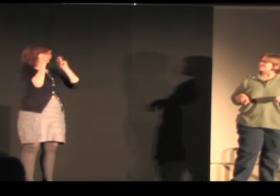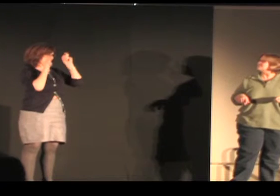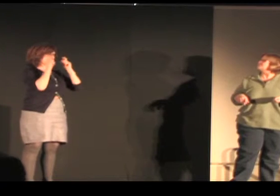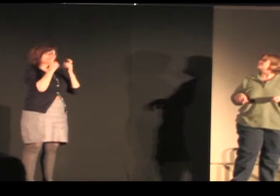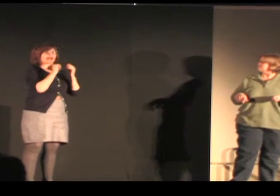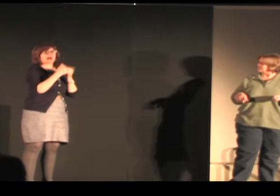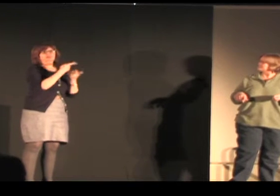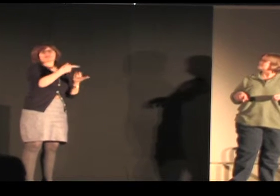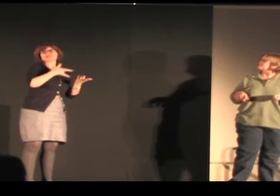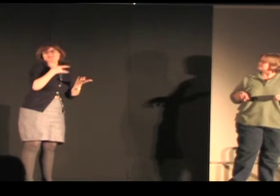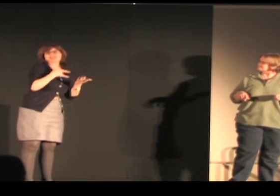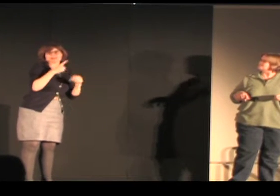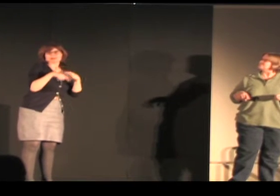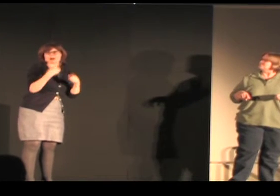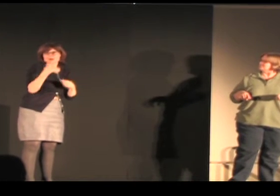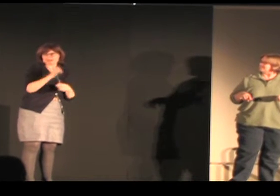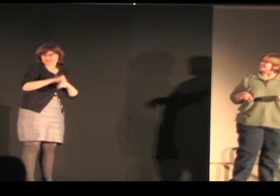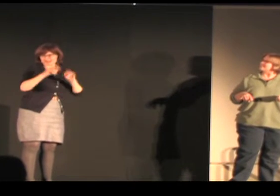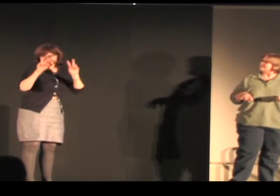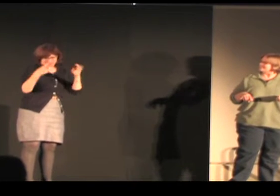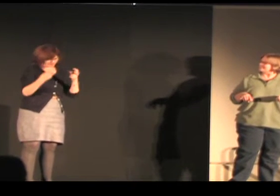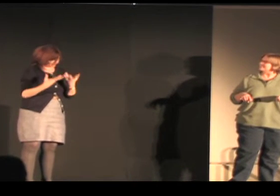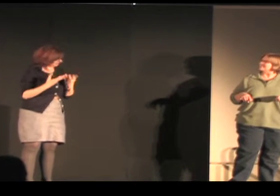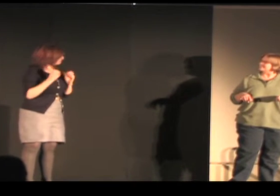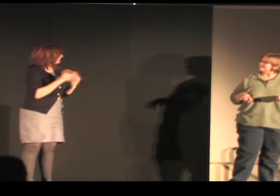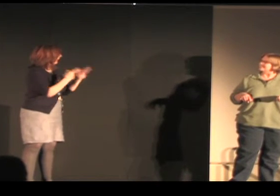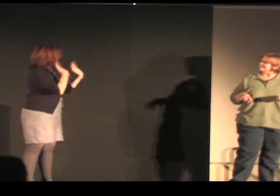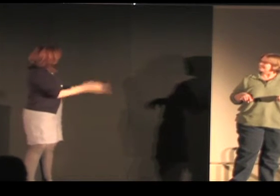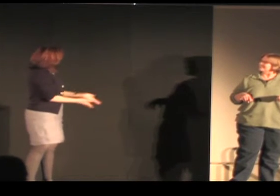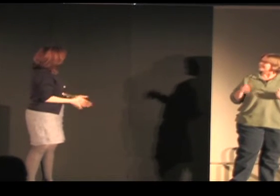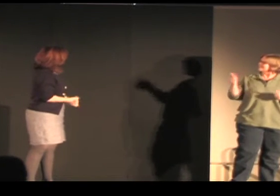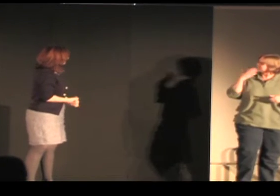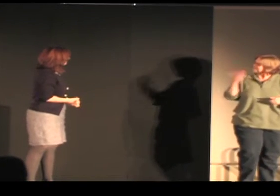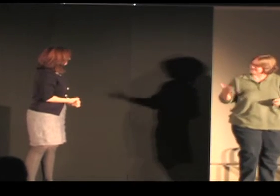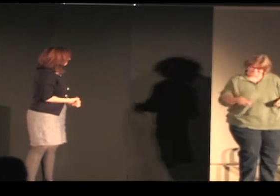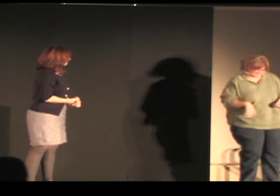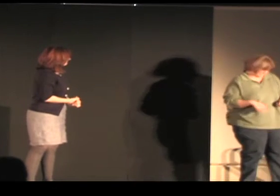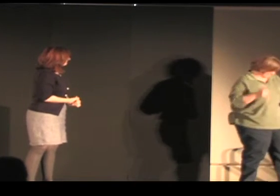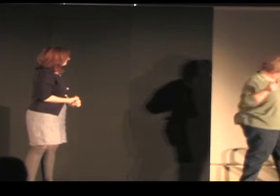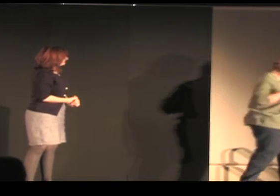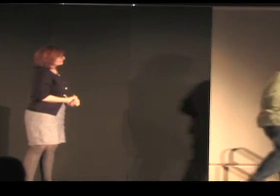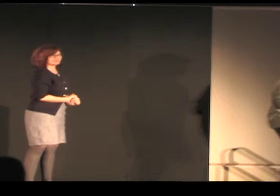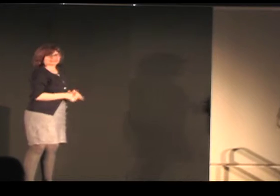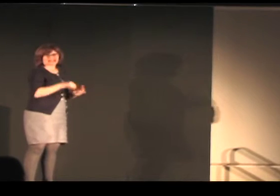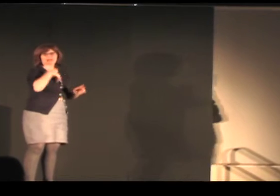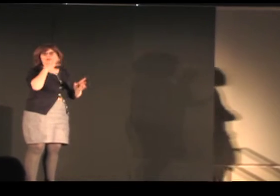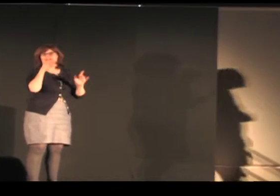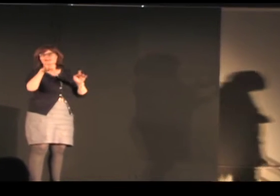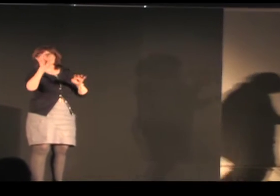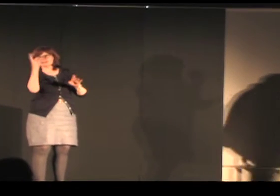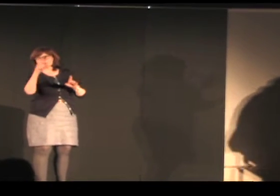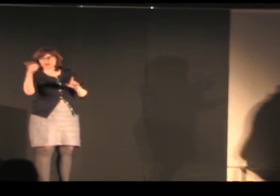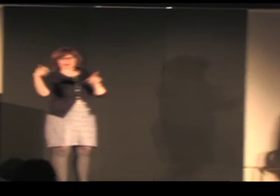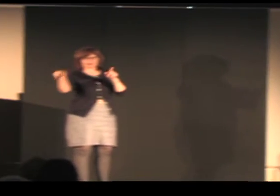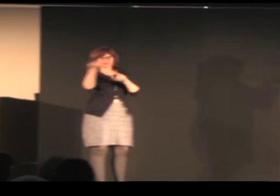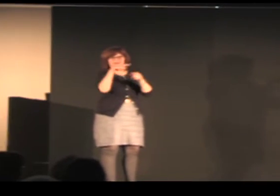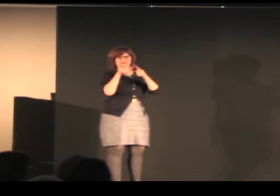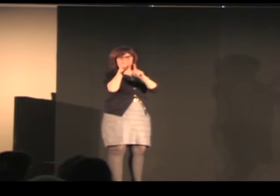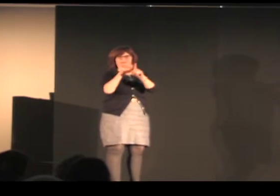wasn't, I don't think it was grammatical, what we saw, but more in concert with her emotions. And more about her affect.